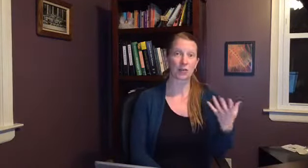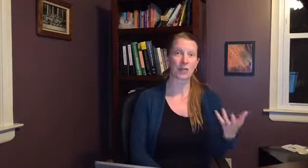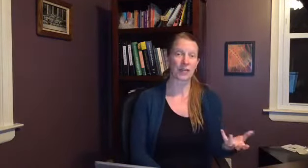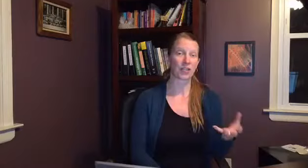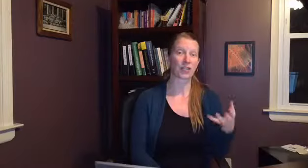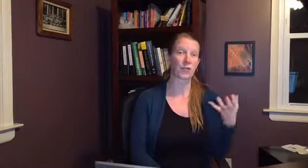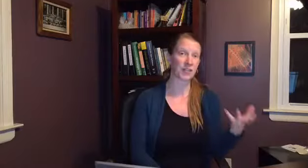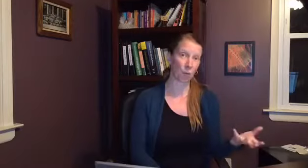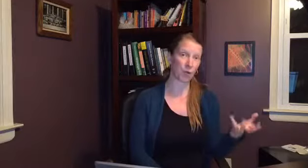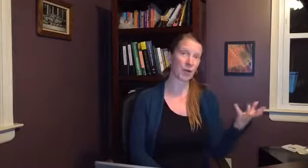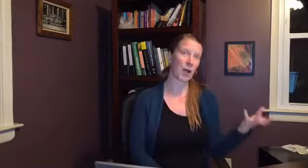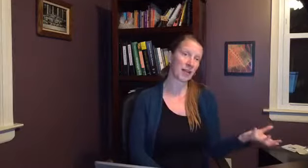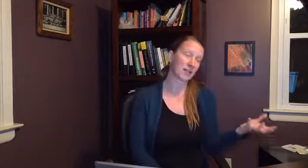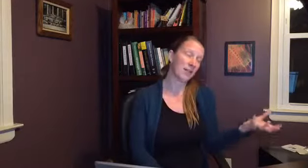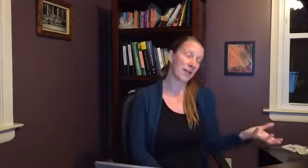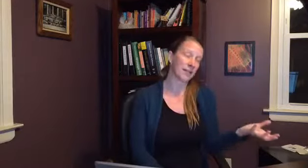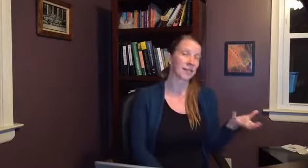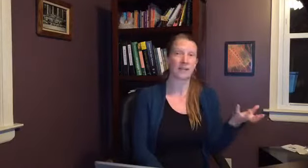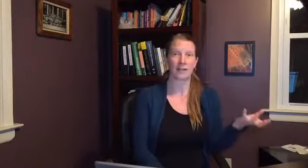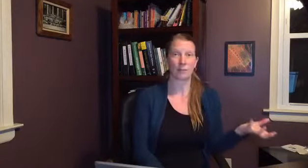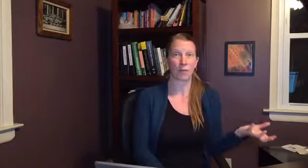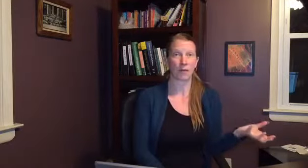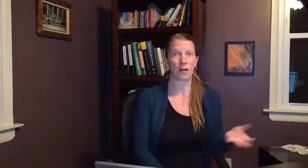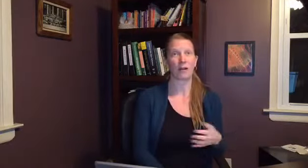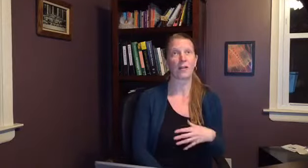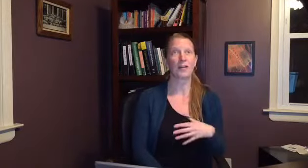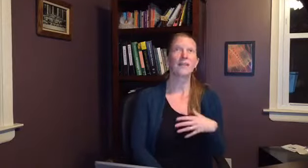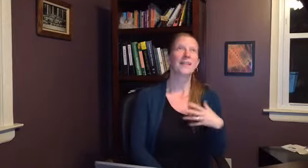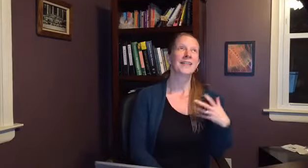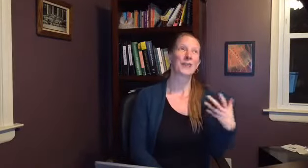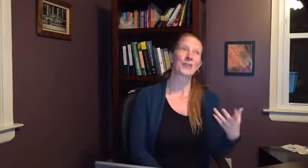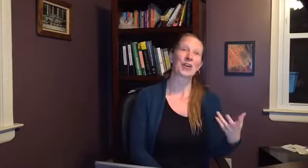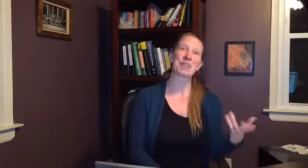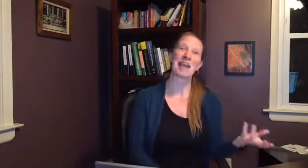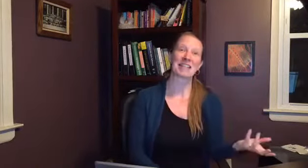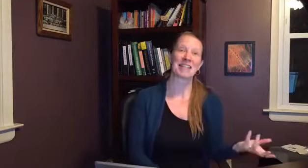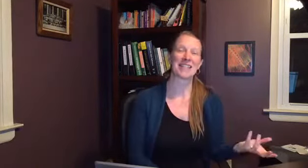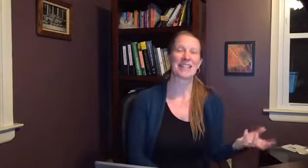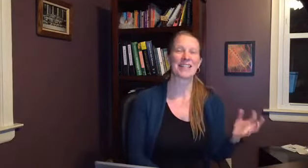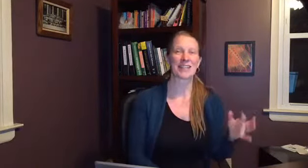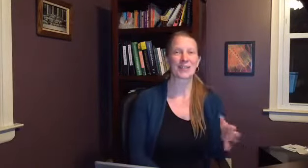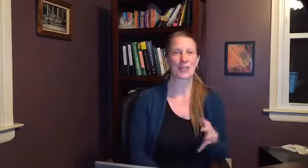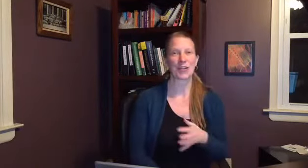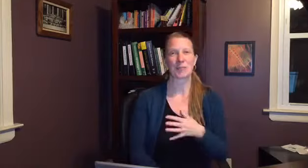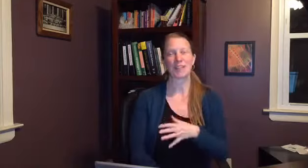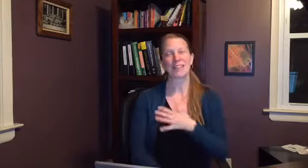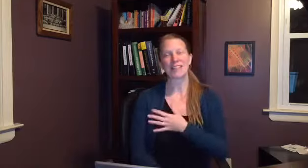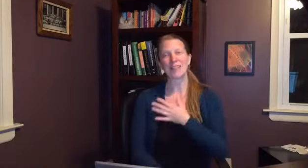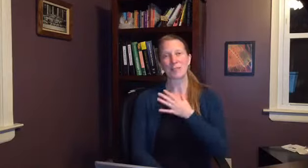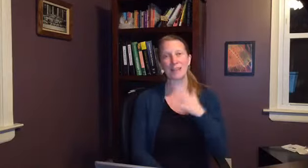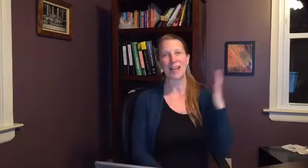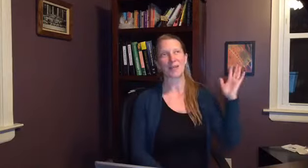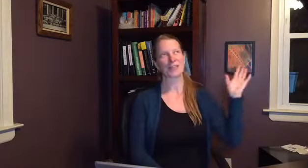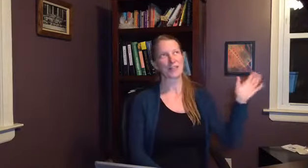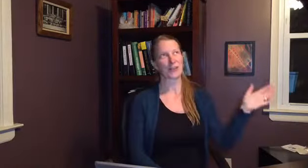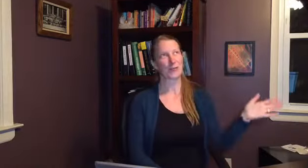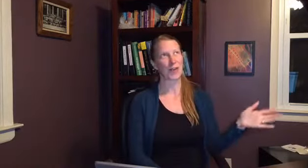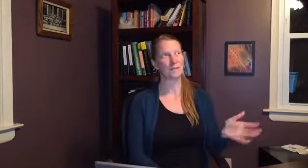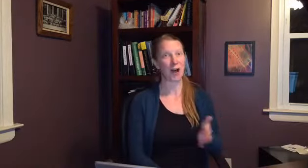relations with someone who has a virus it's a what we call the old term std sexually transmitted disease but it now has evolved